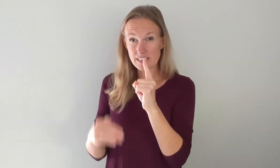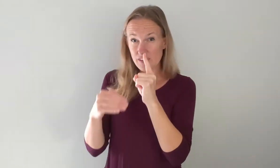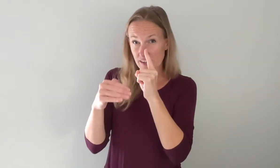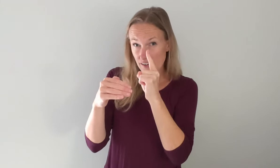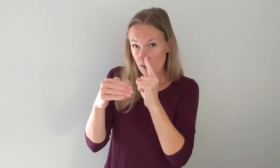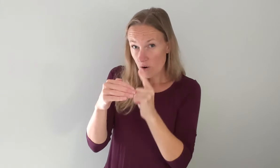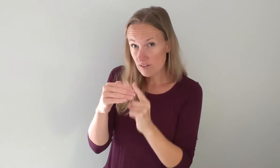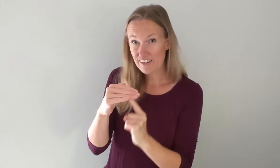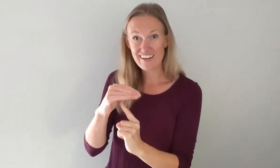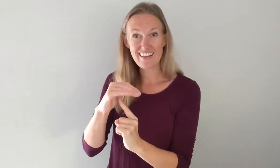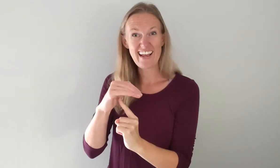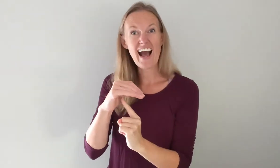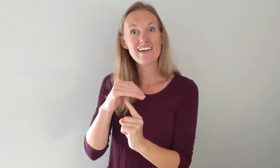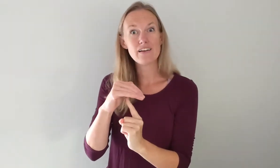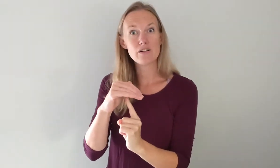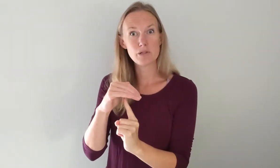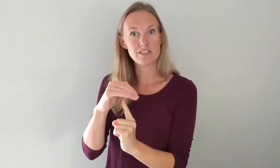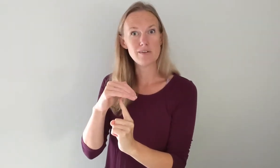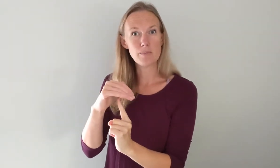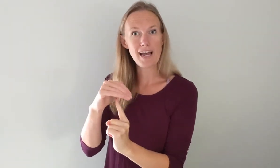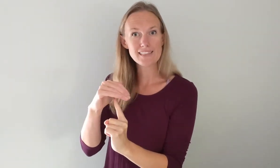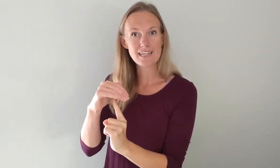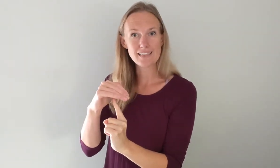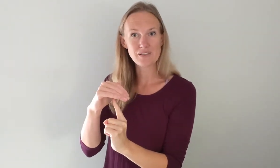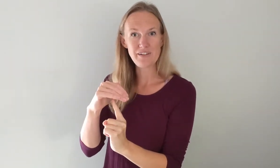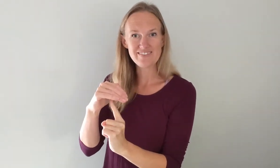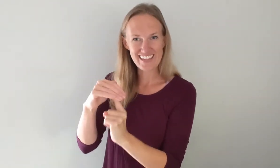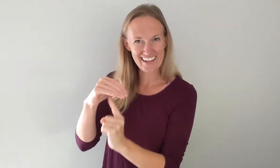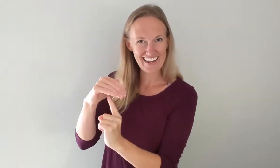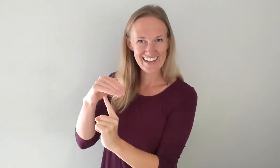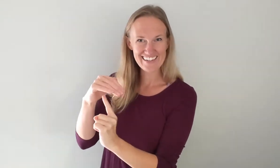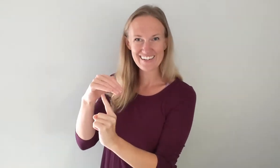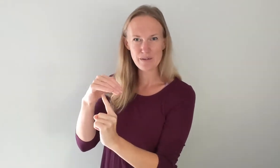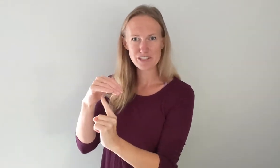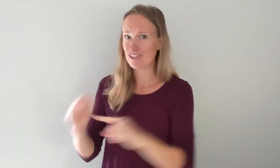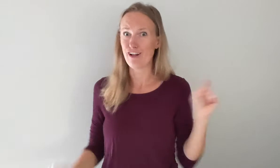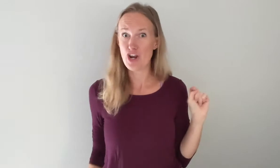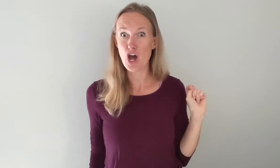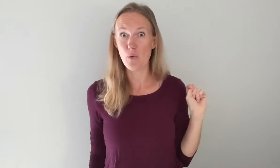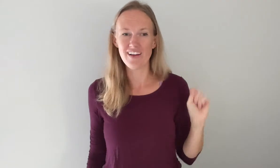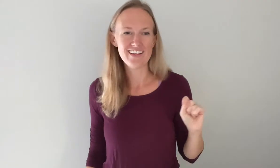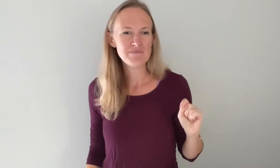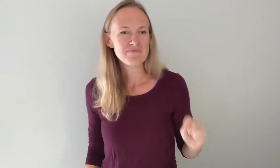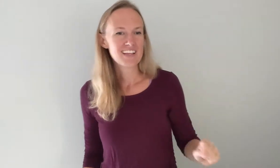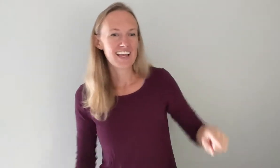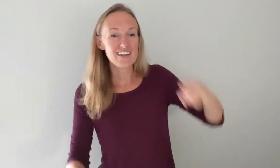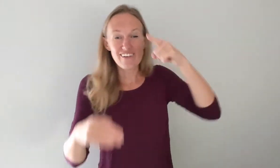finger only you're going to like hide it under a bushel. We're back at Sunday school. Okay hide it under a bushel. Oh hey you're